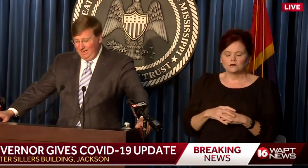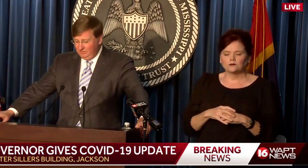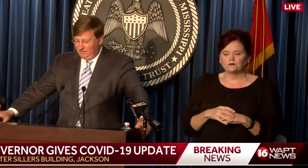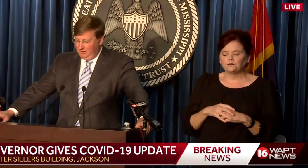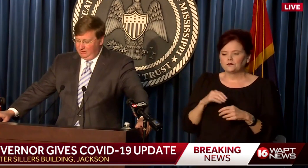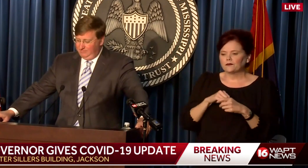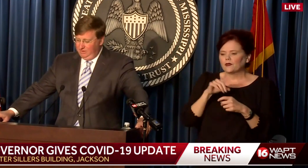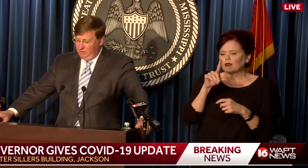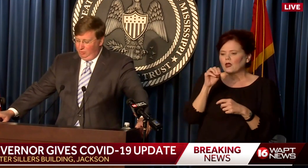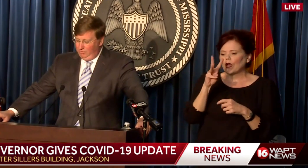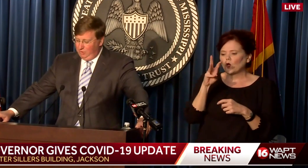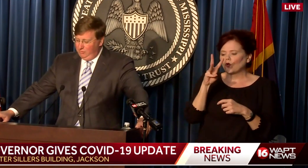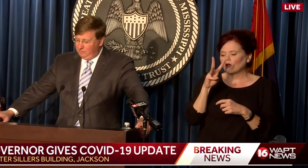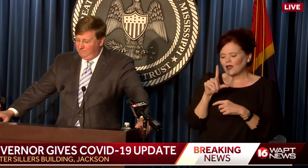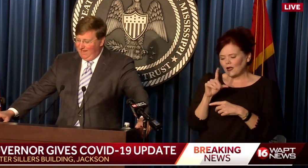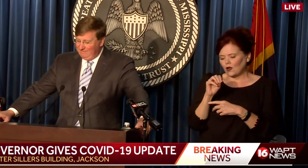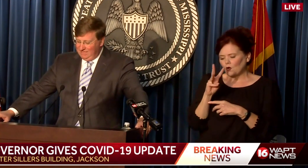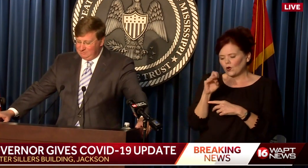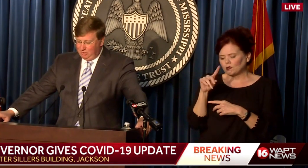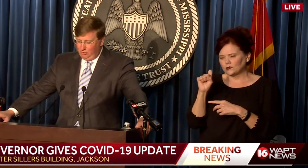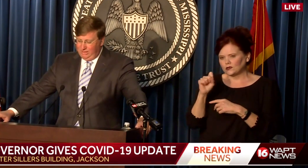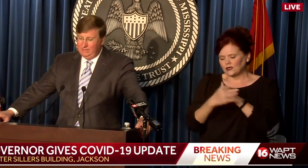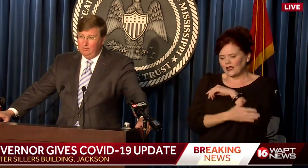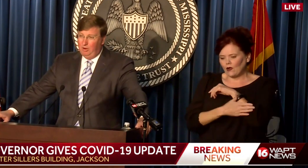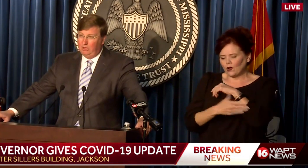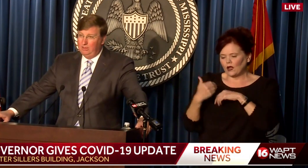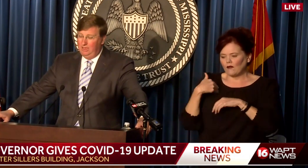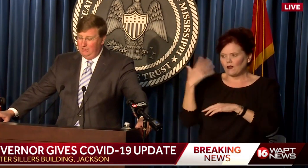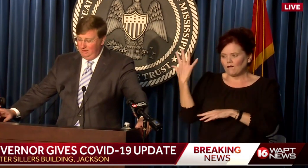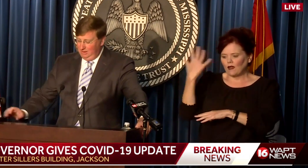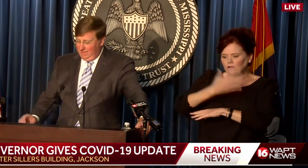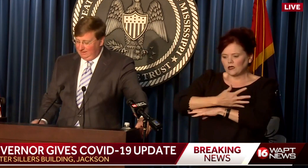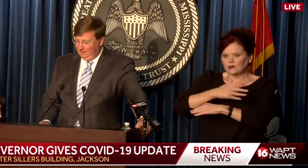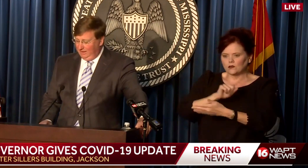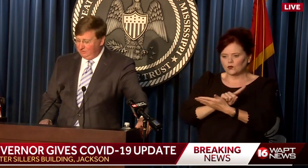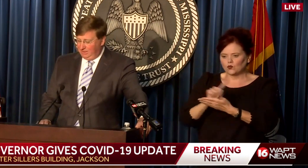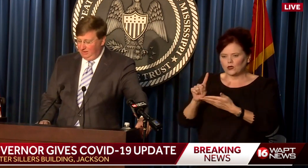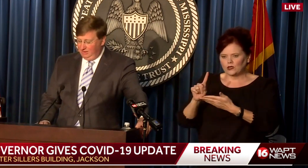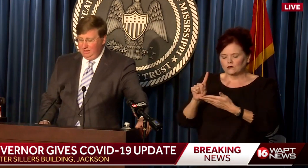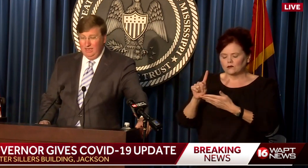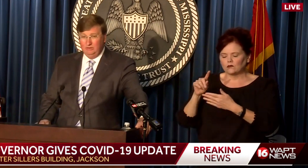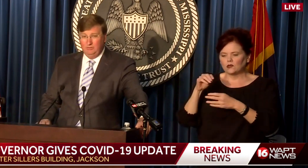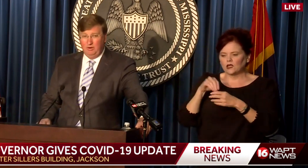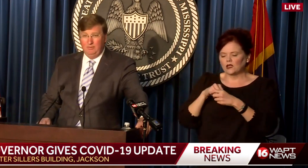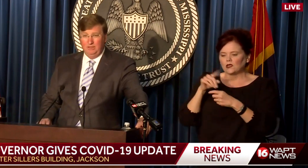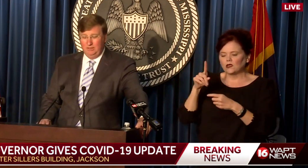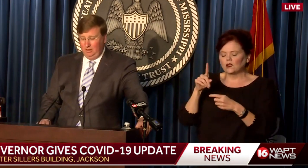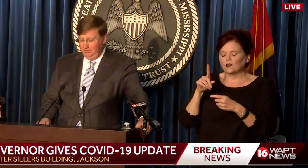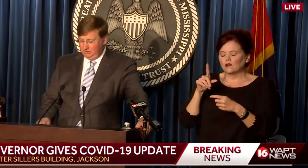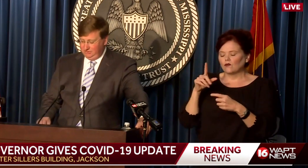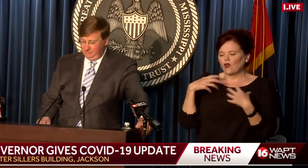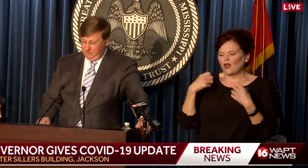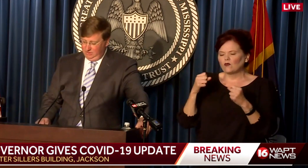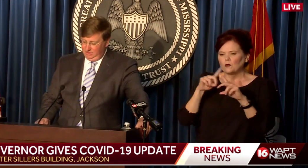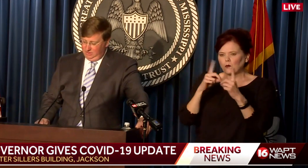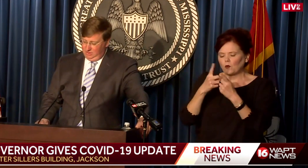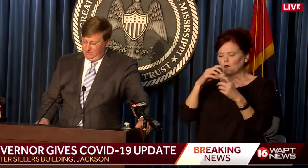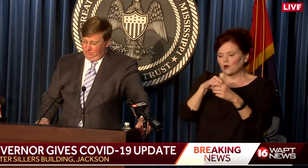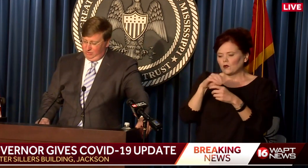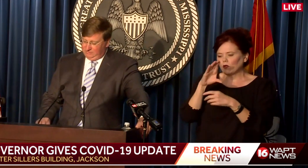In Lowndes County, we moved to five days per week in the parking lot at the Lowndes County Health Department in Columbus.